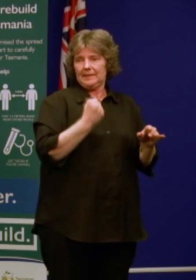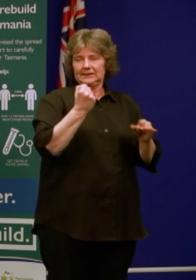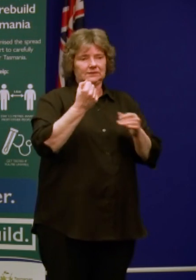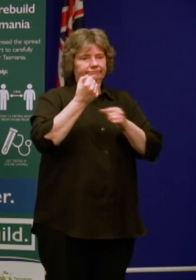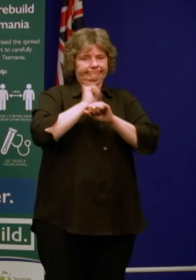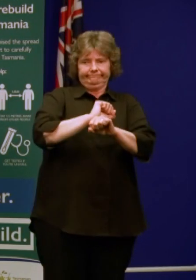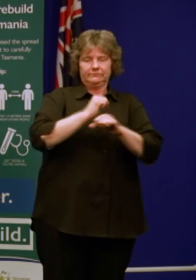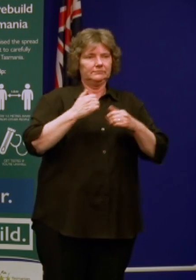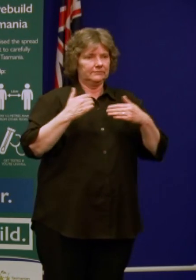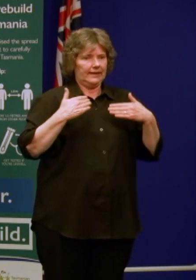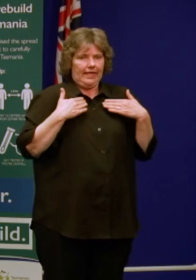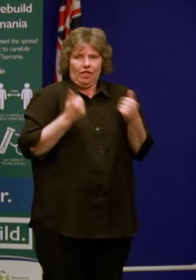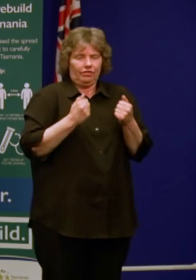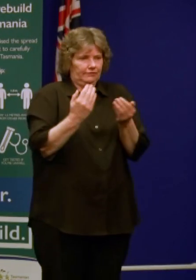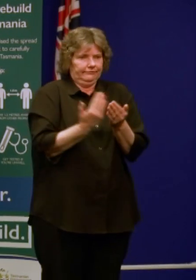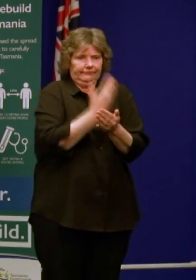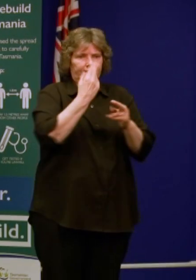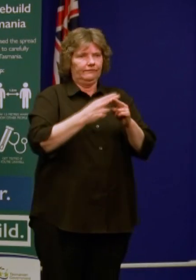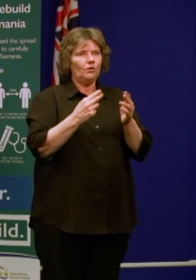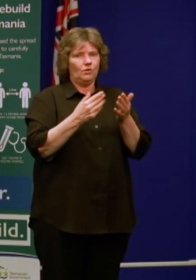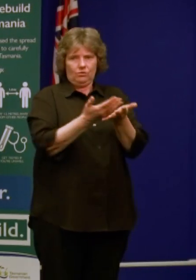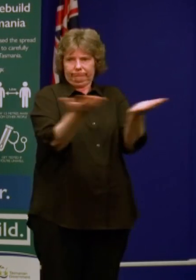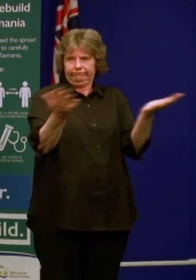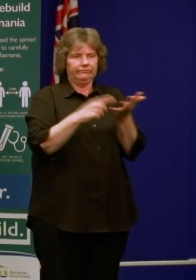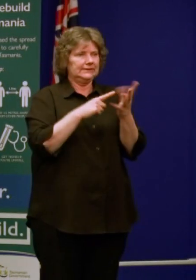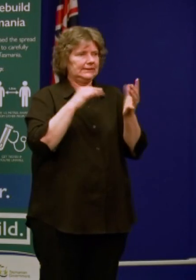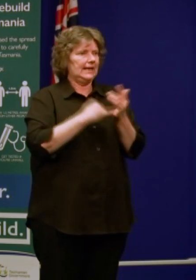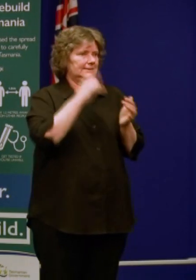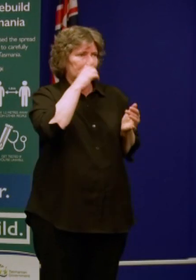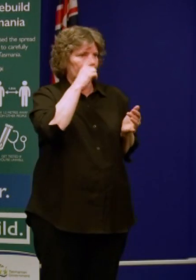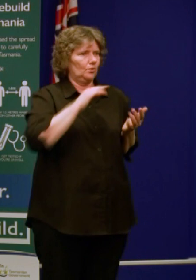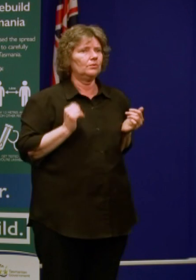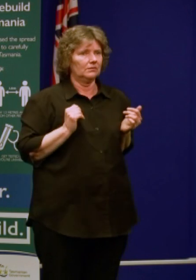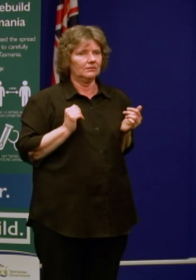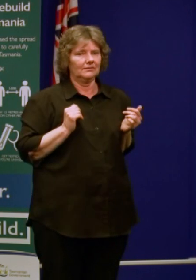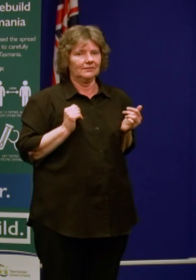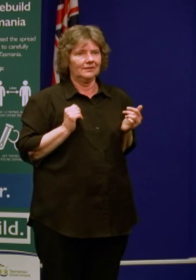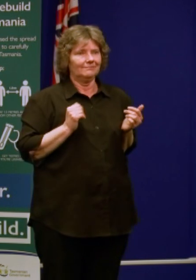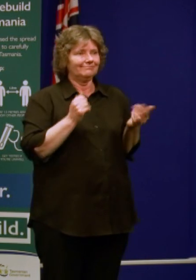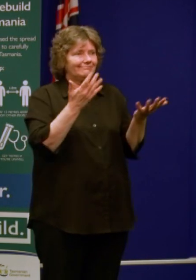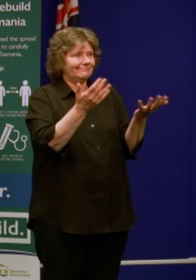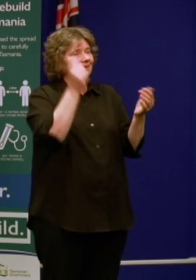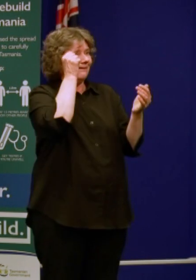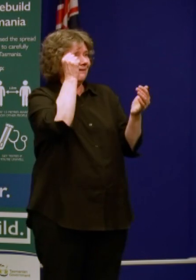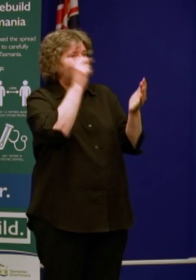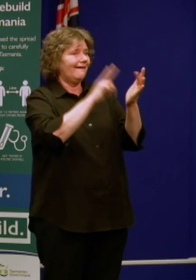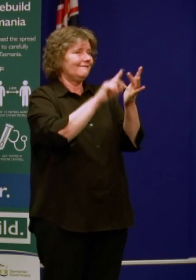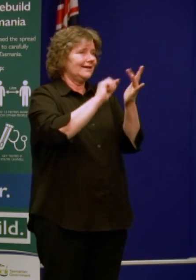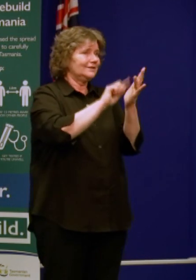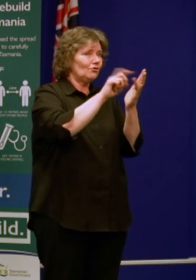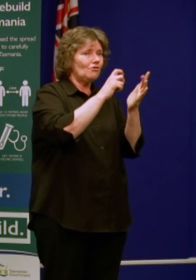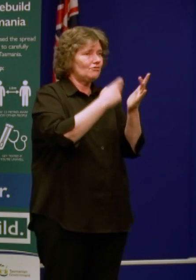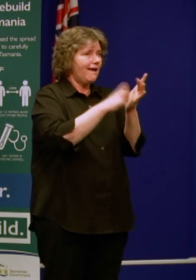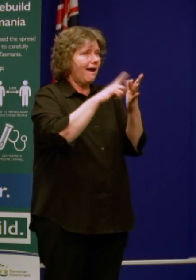of Tasmanians and whilst you've got a range of challenges that you're working through in Victoria,